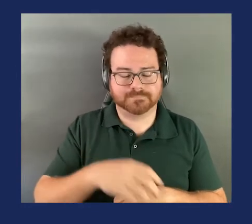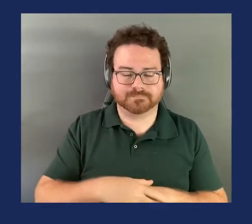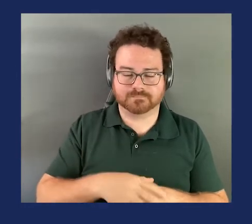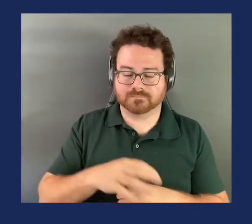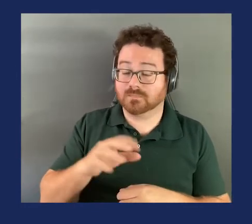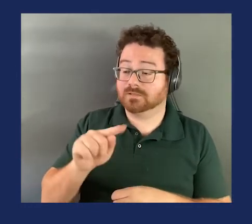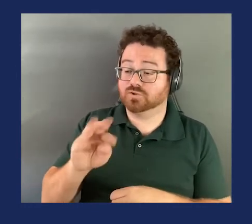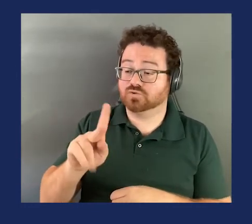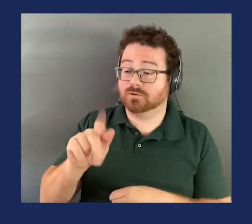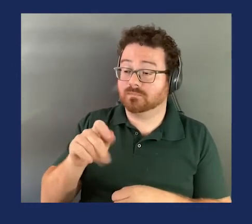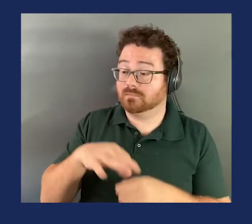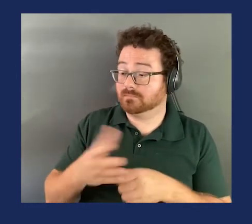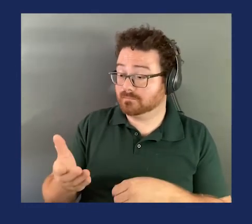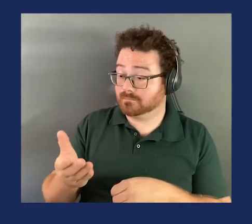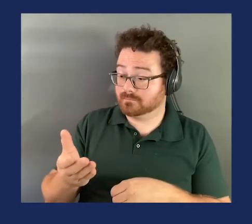Commissioner Trumka, how do you vote?